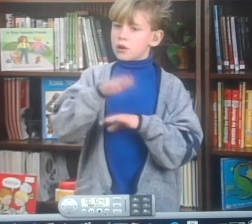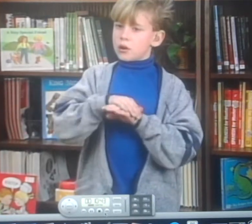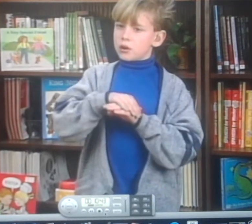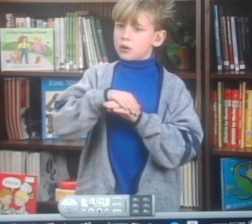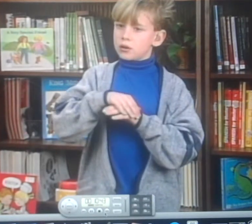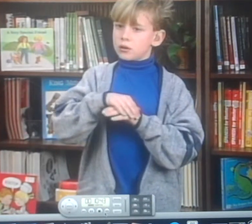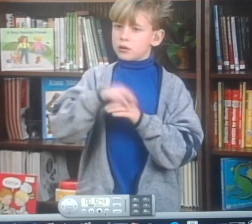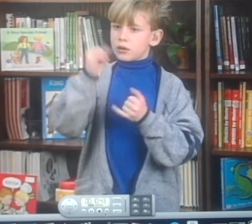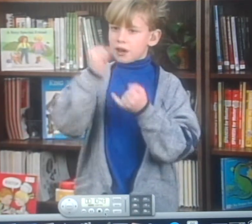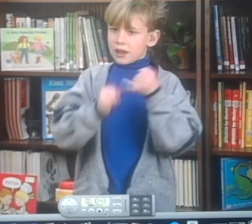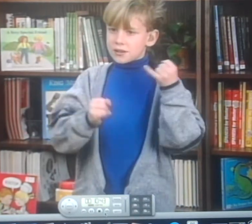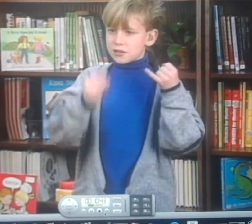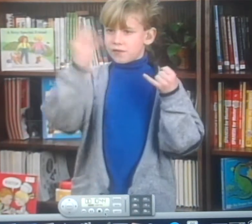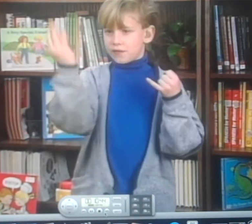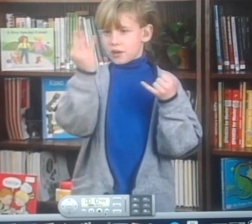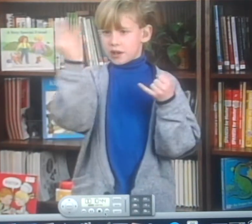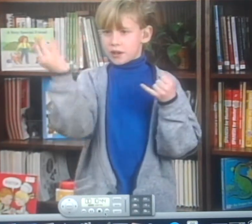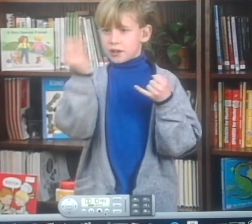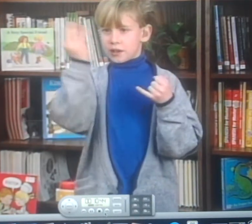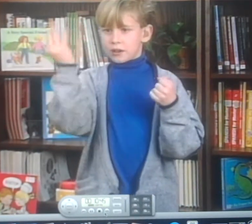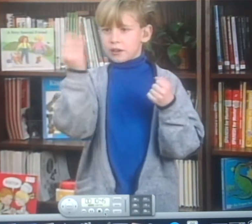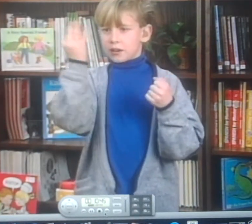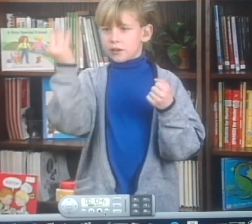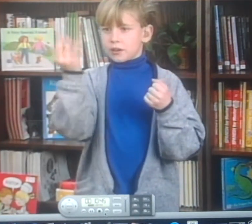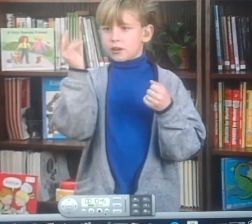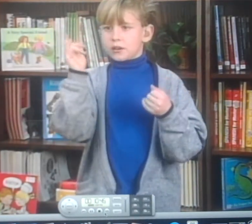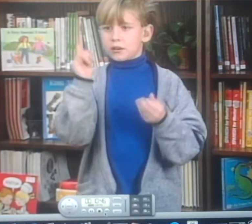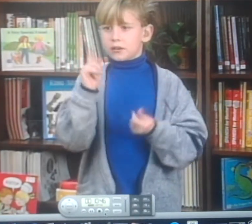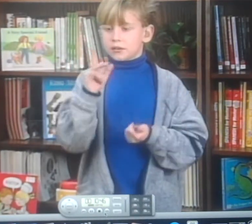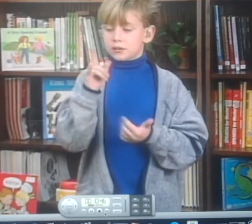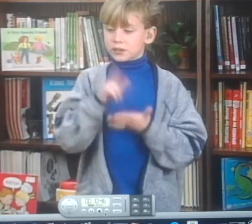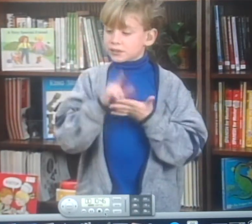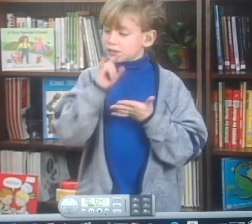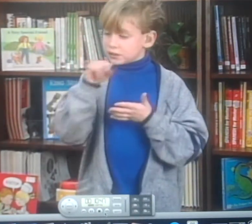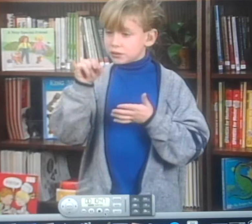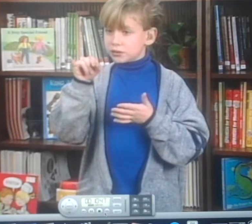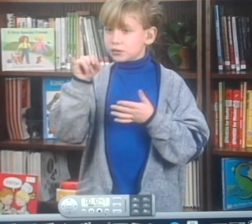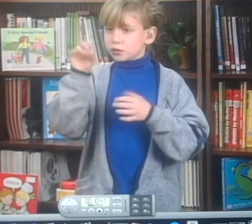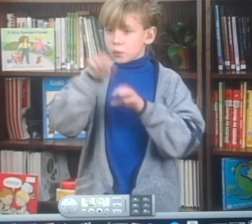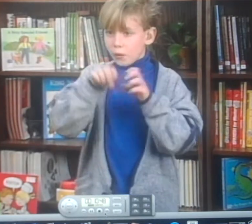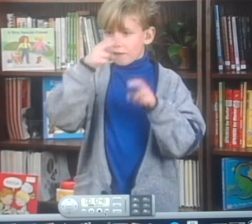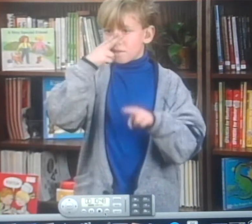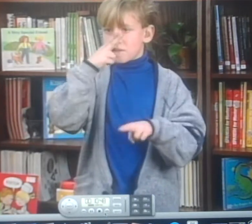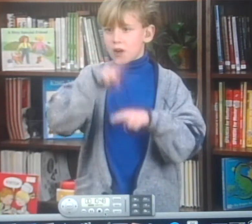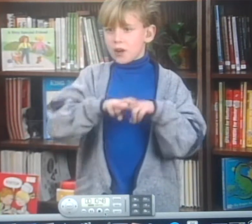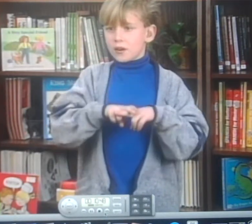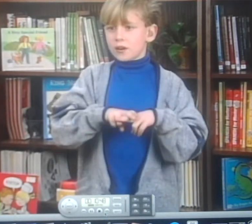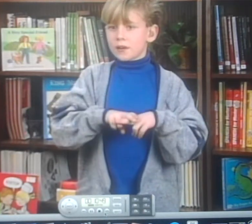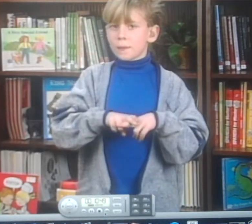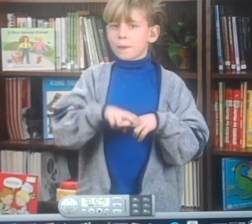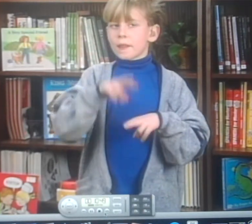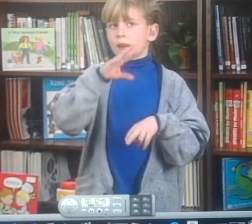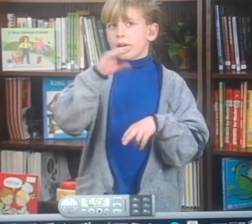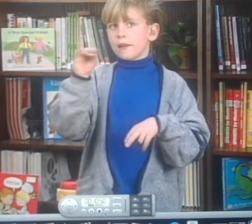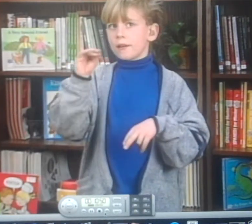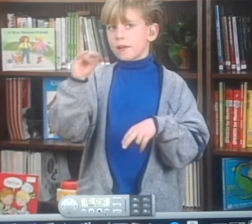last Friday and it was fun.